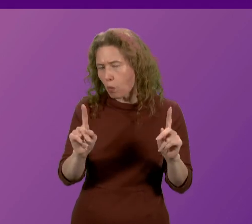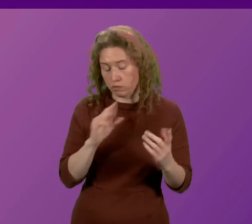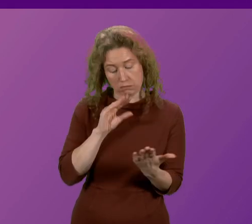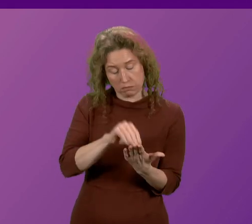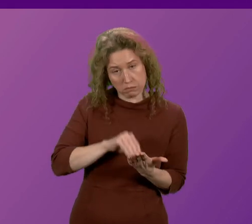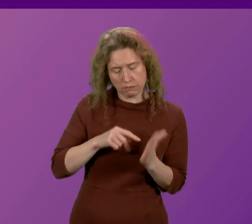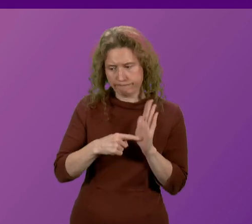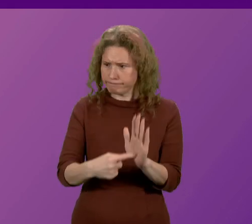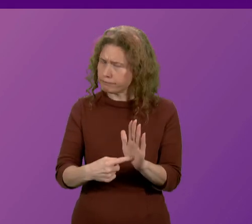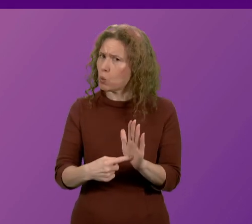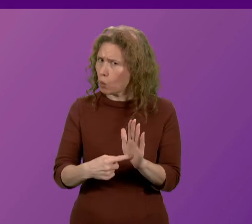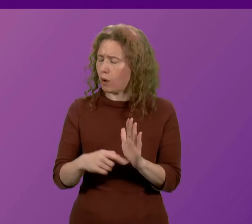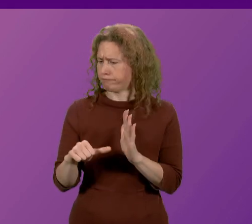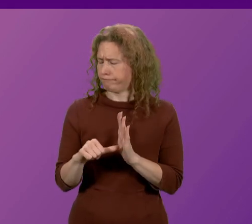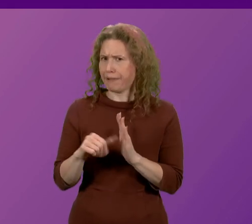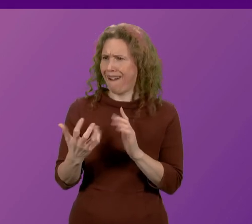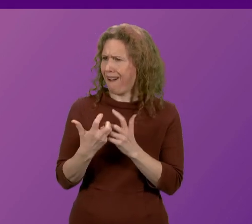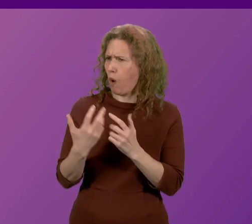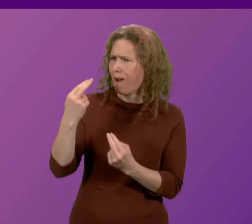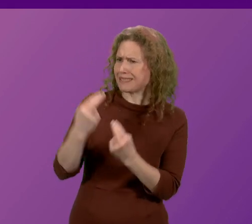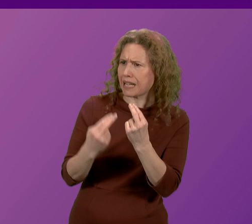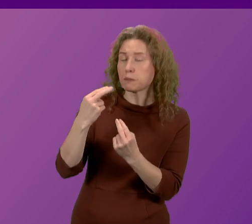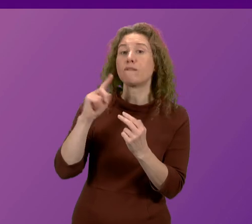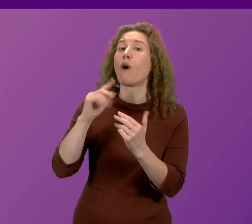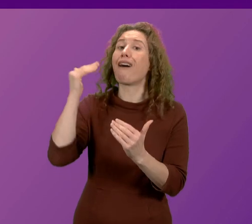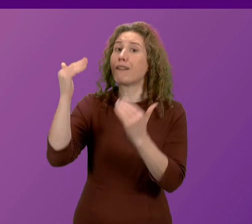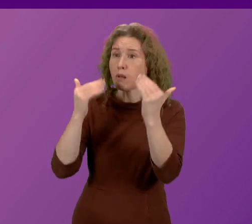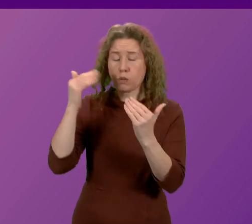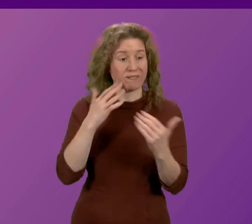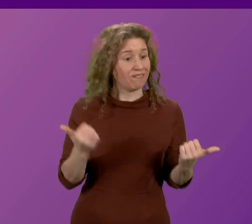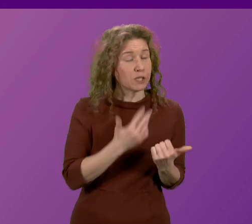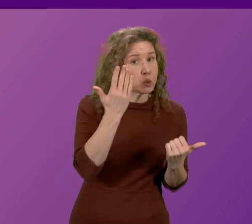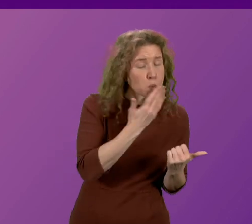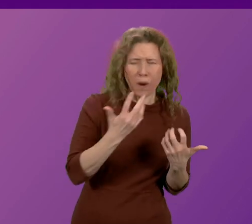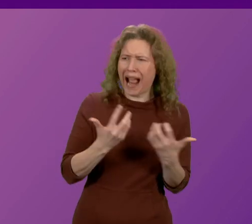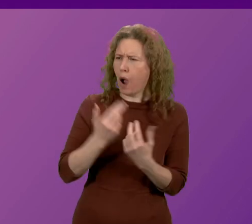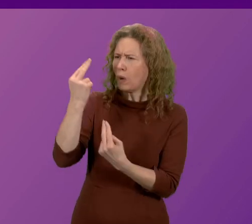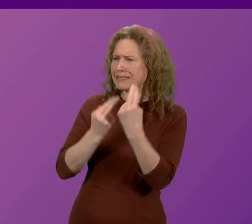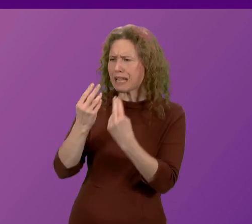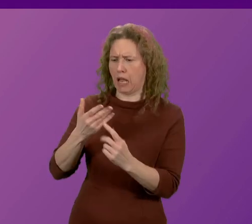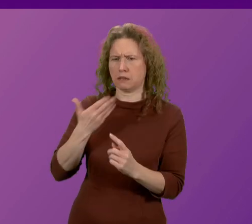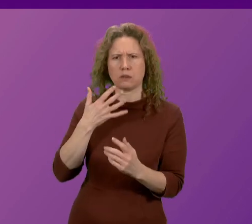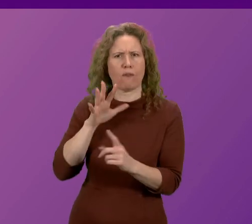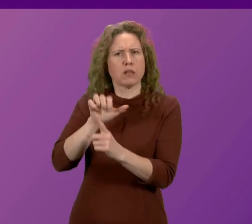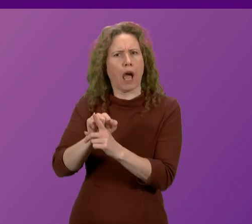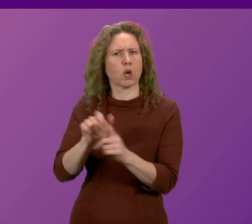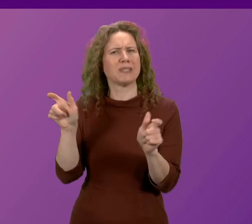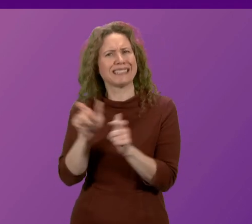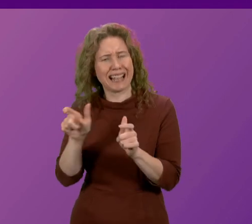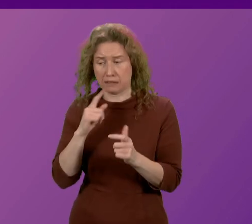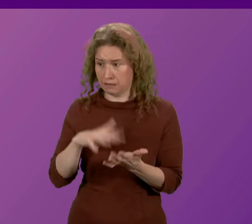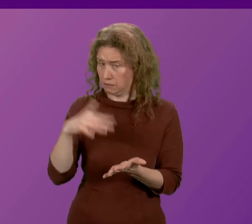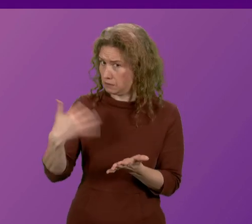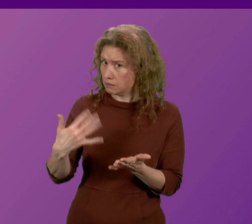including challenges in obtaining an adult assessment outwith formal education. 80% of participants said the cost